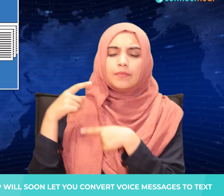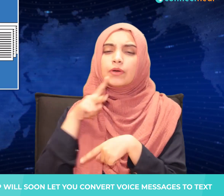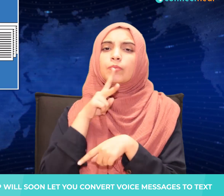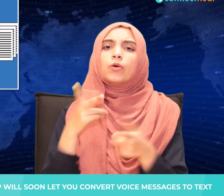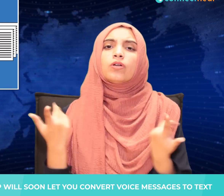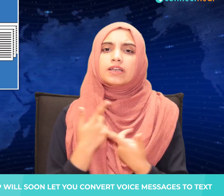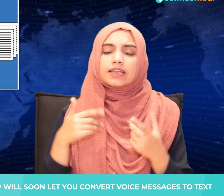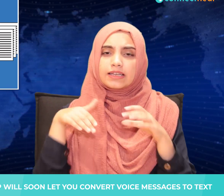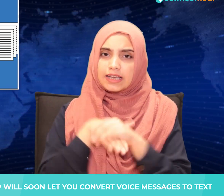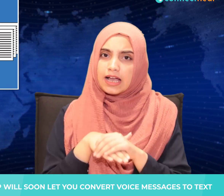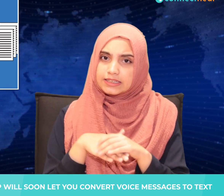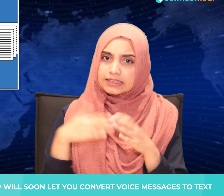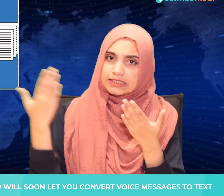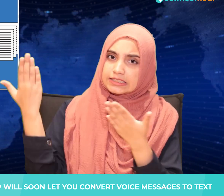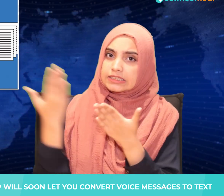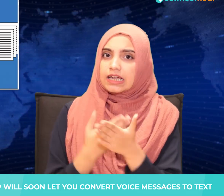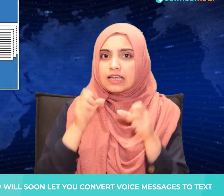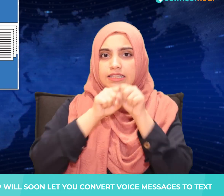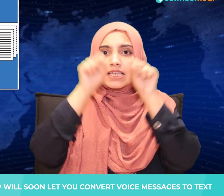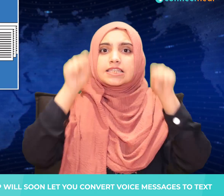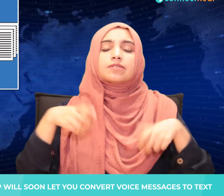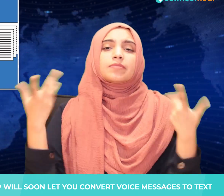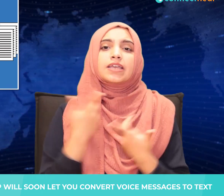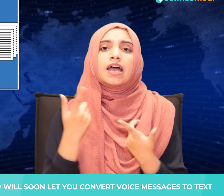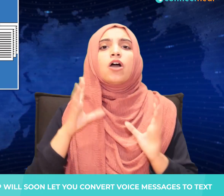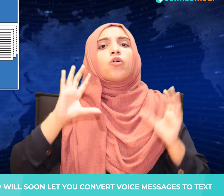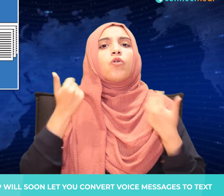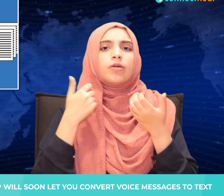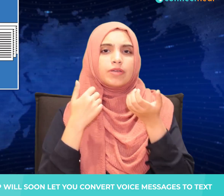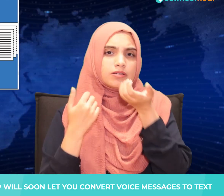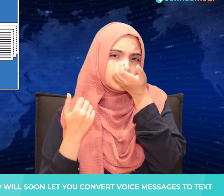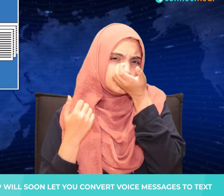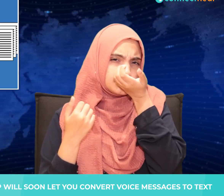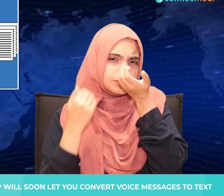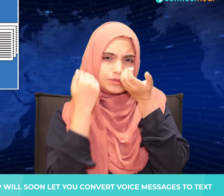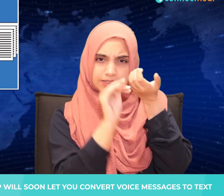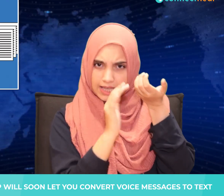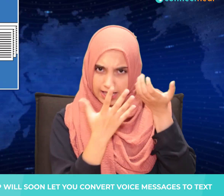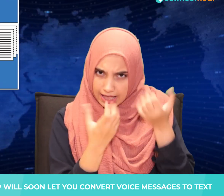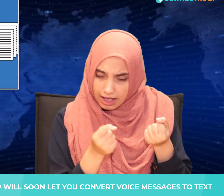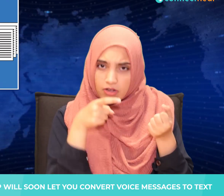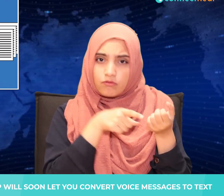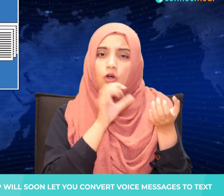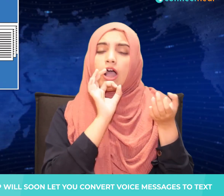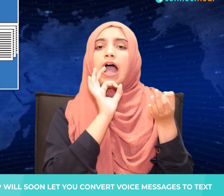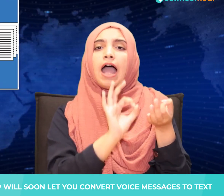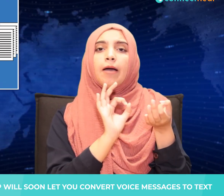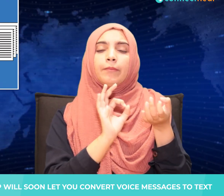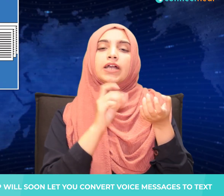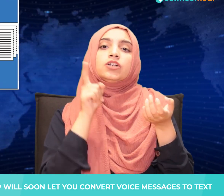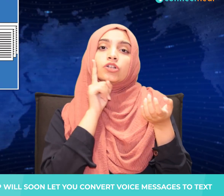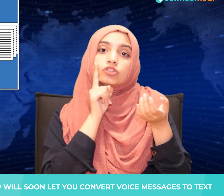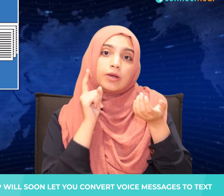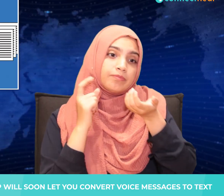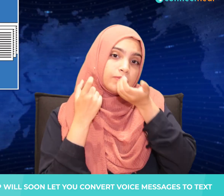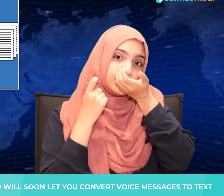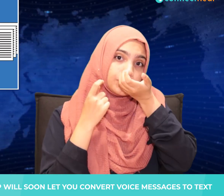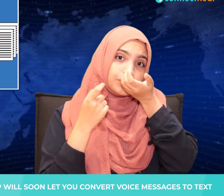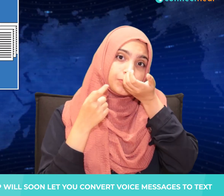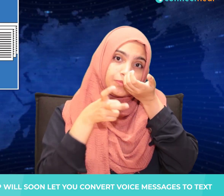will soon let you transcribe audio messages into text the messages will be transcribed using speech